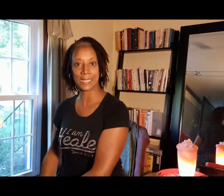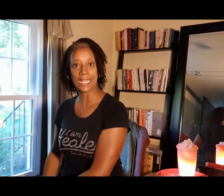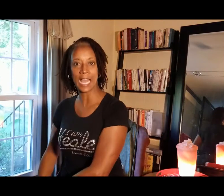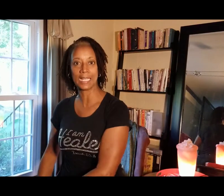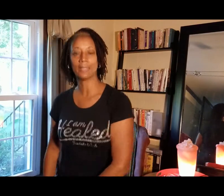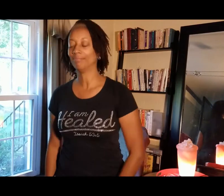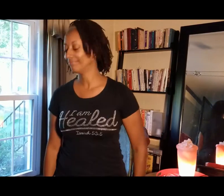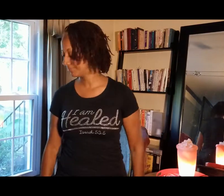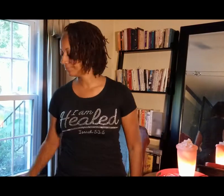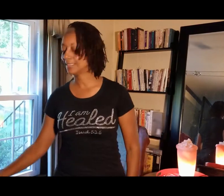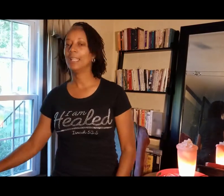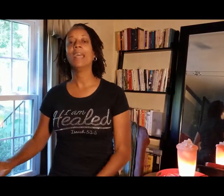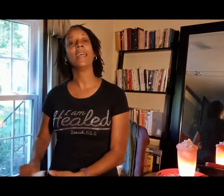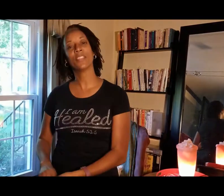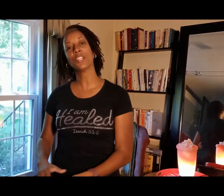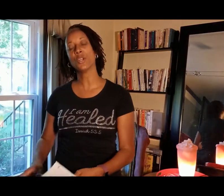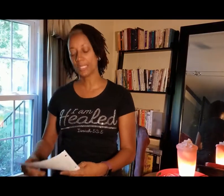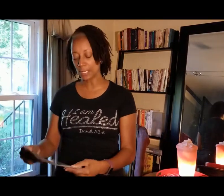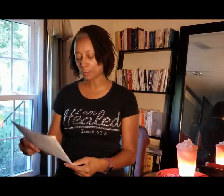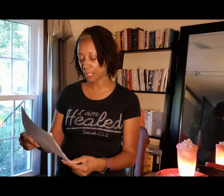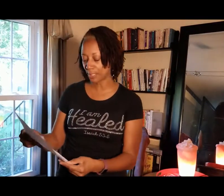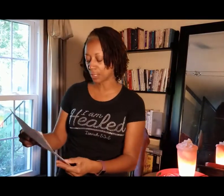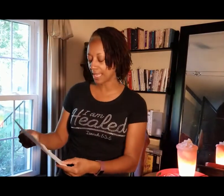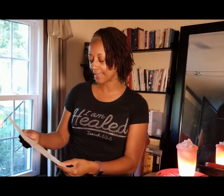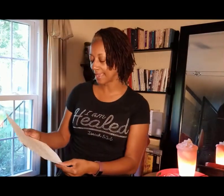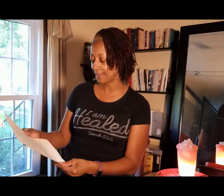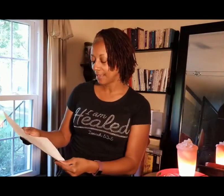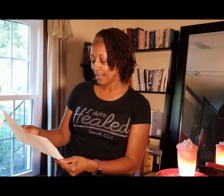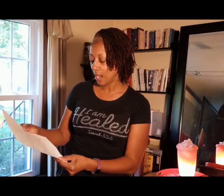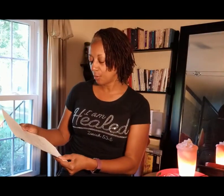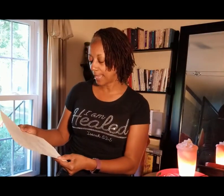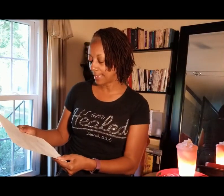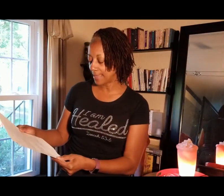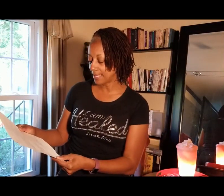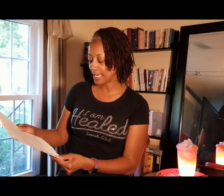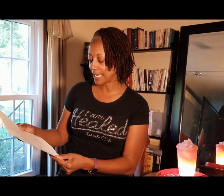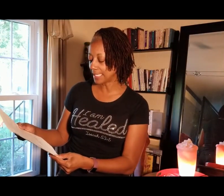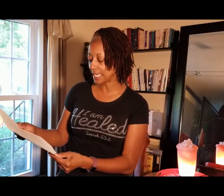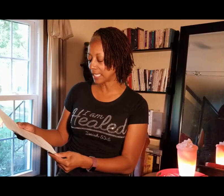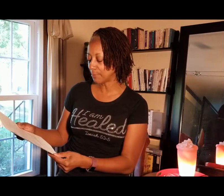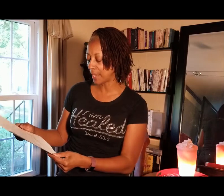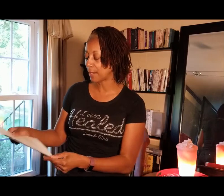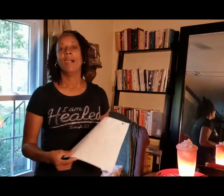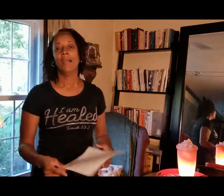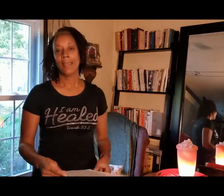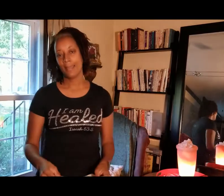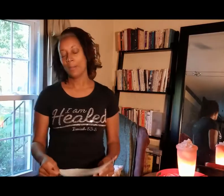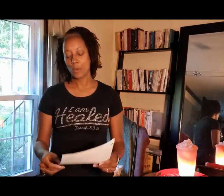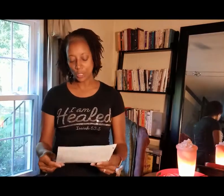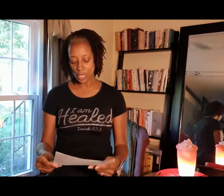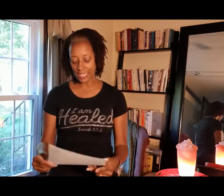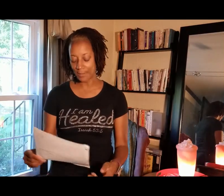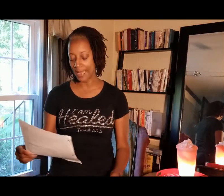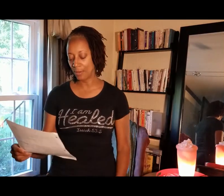beside. And the song sounds pretty much like that. Okay. And then Hittite empire. We're talking about